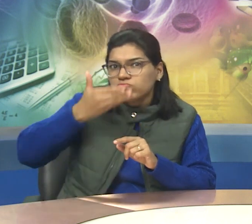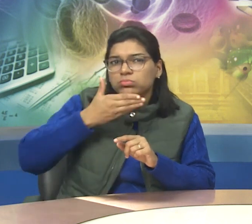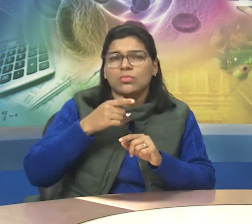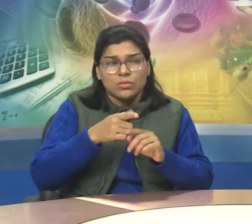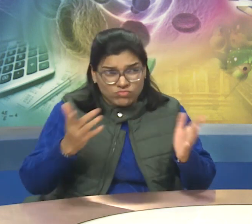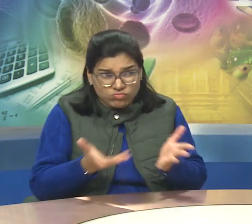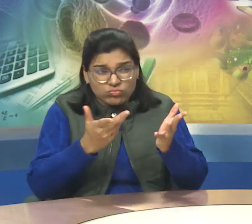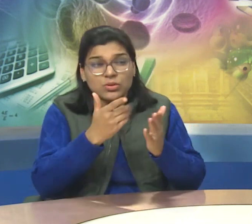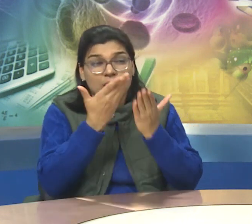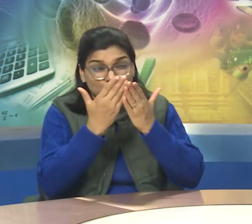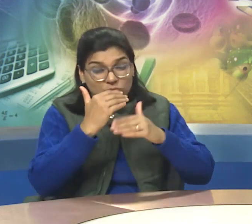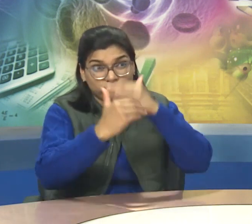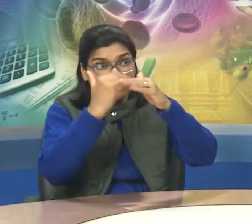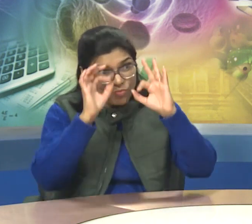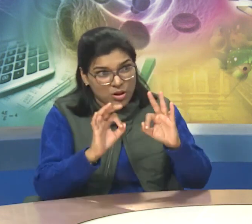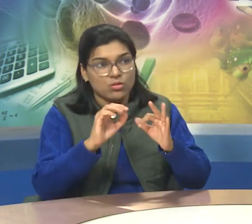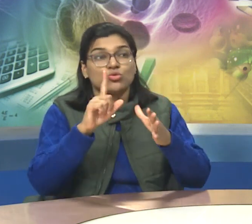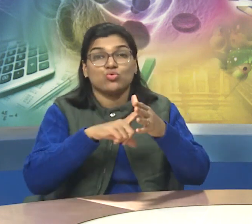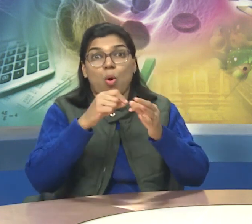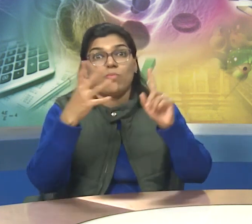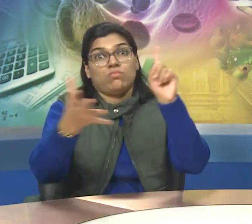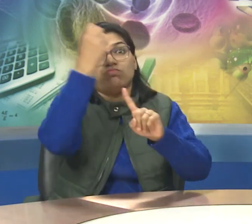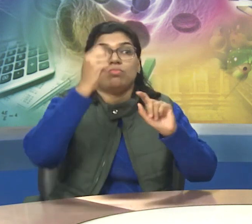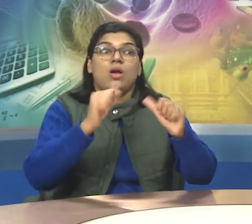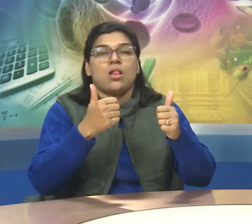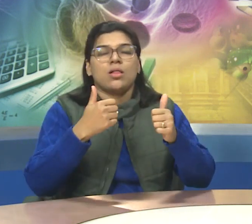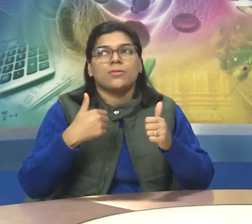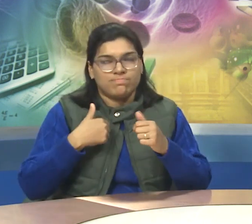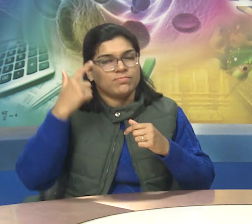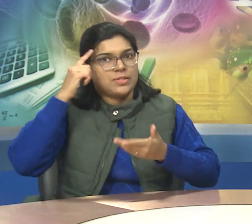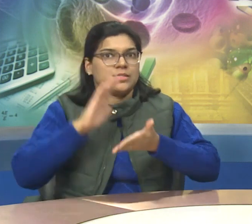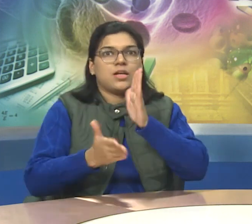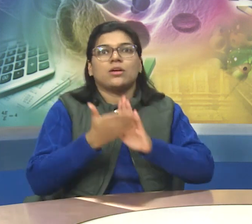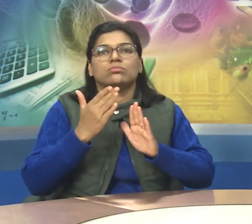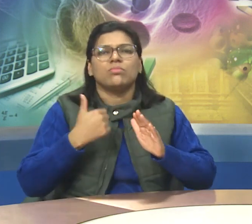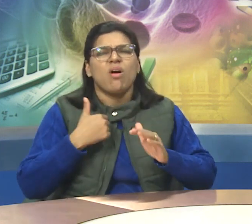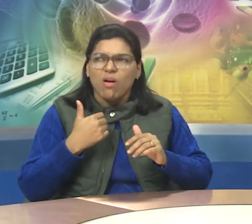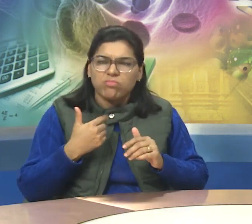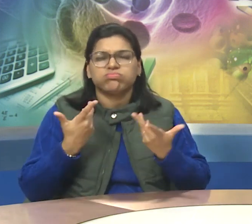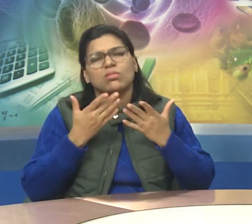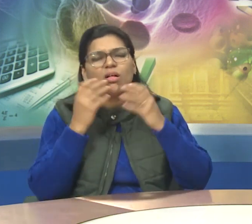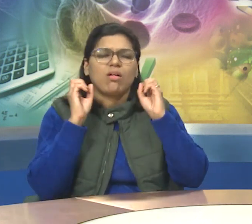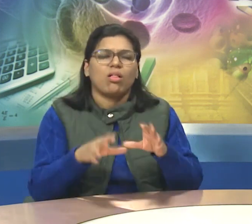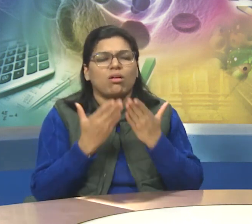purpose by shaping one's personality